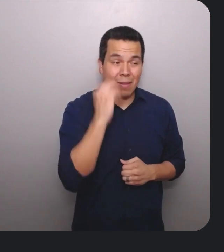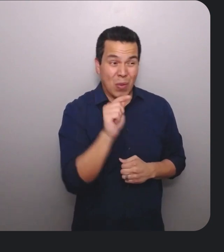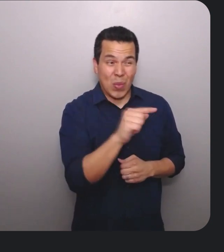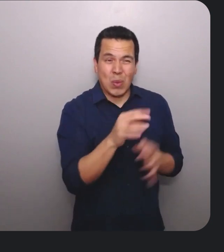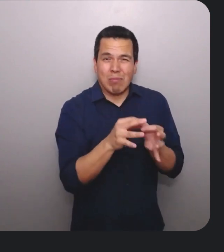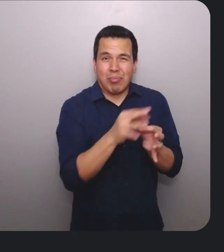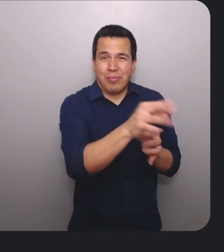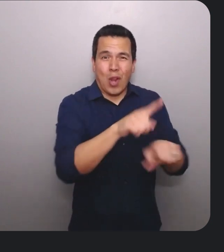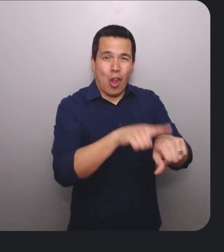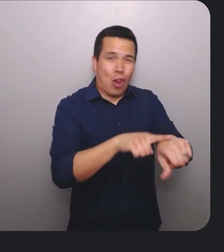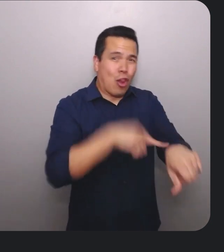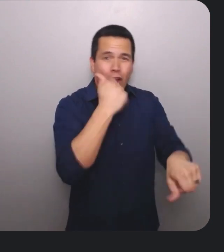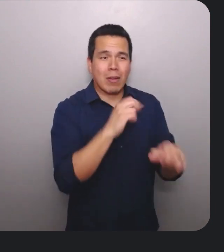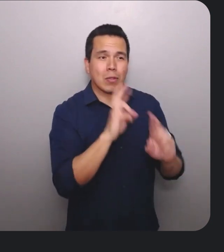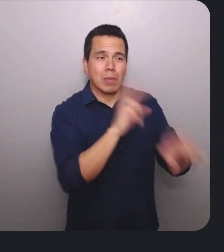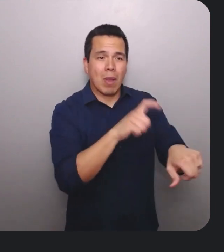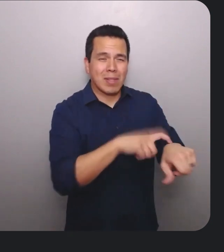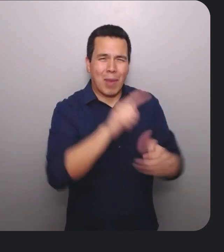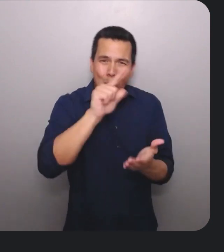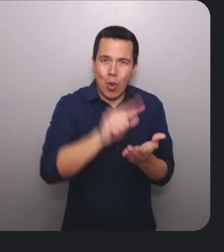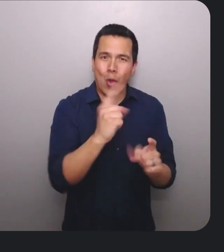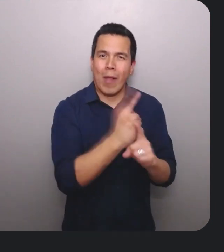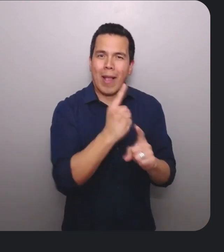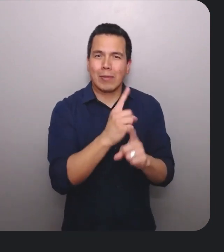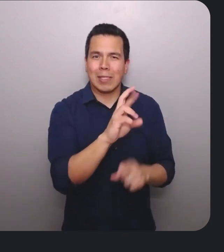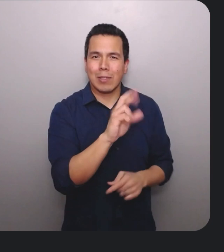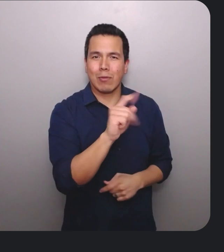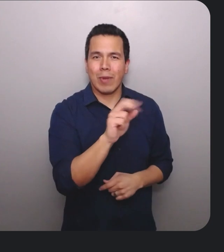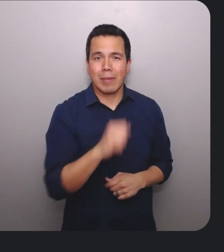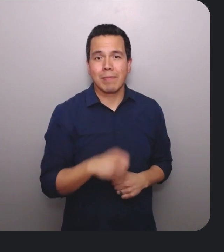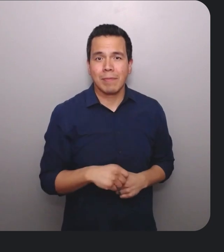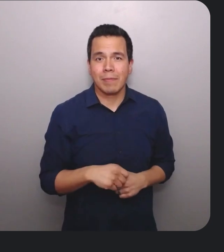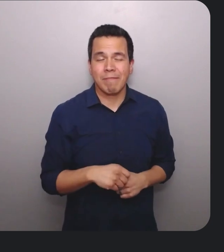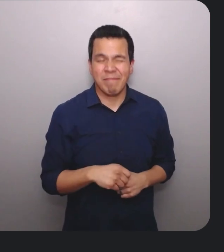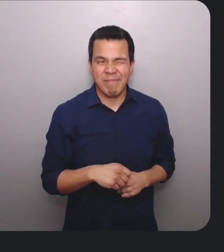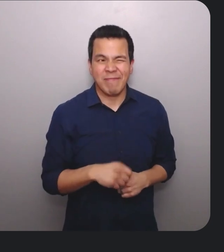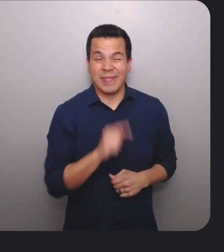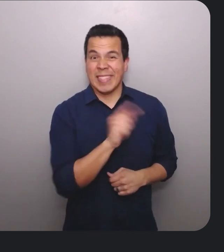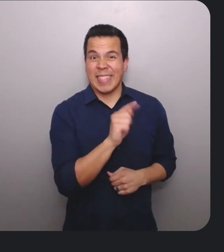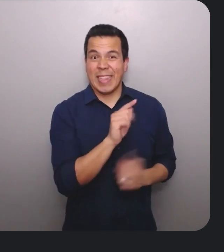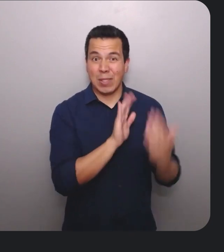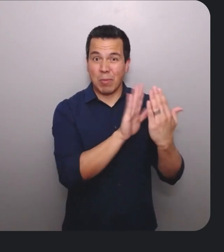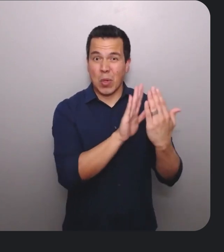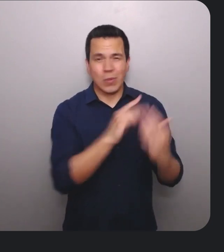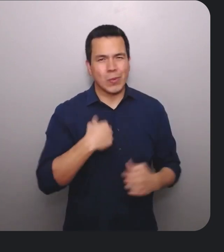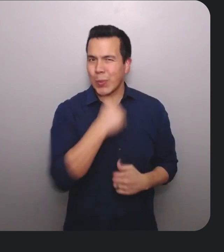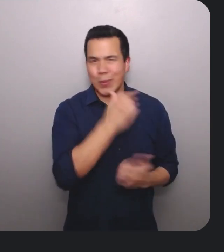These led to the longest response times and lowest accuracy rates in participants finding the highlighted element. Ultimately, we do not